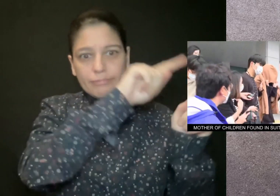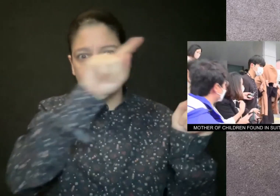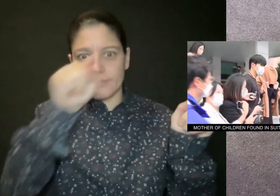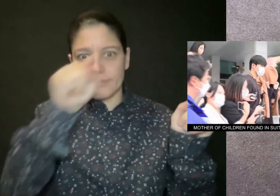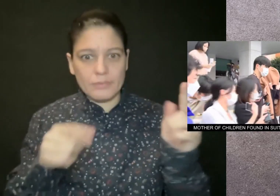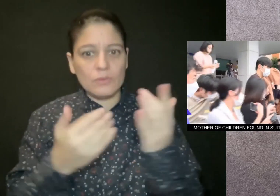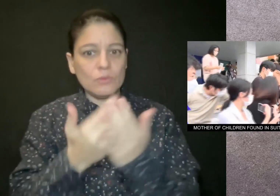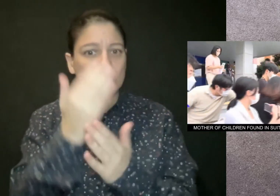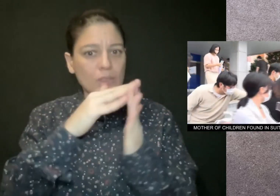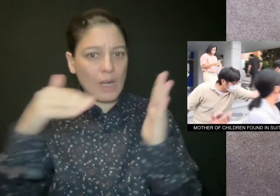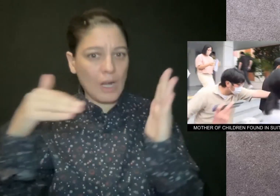Zealand to face trial.